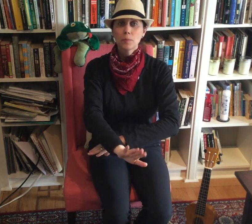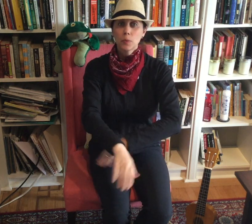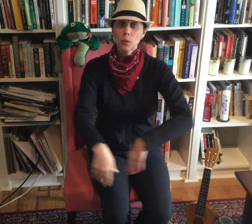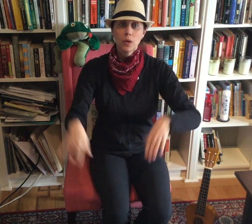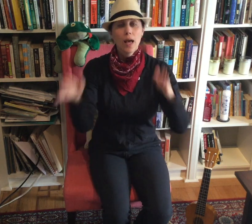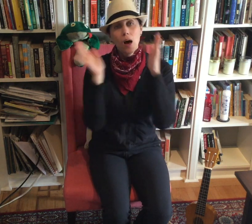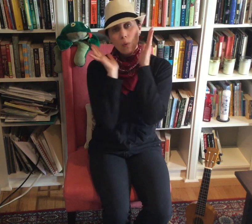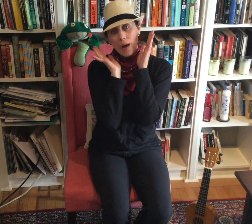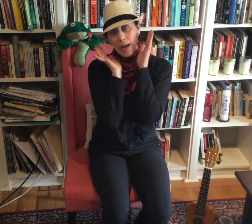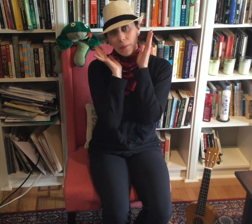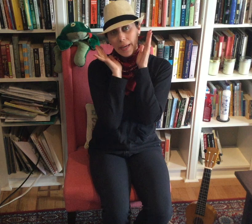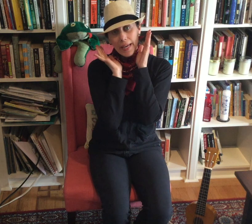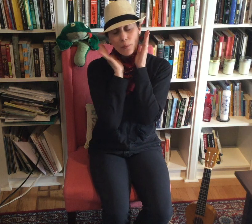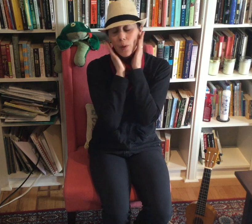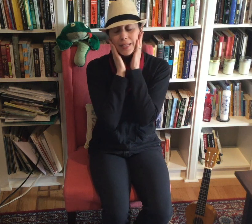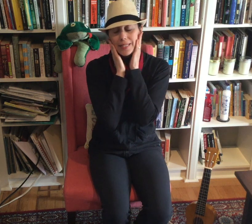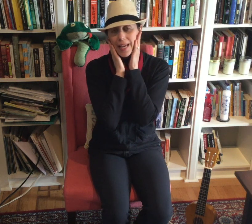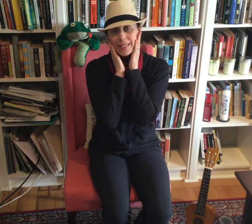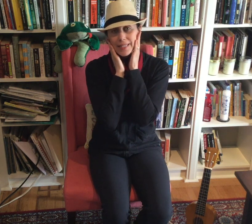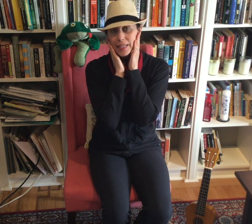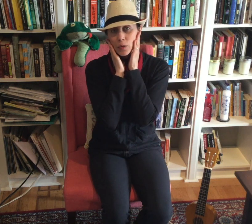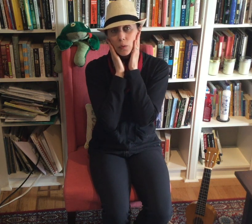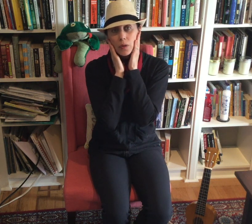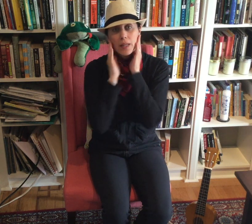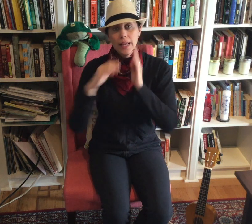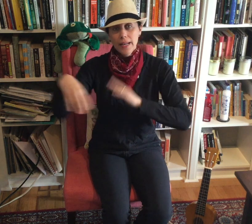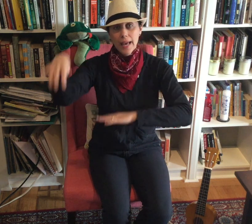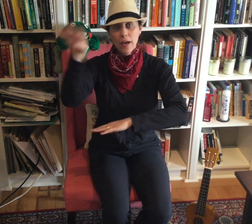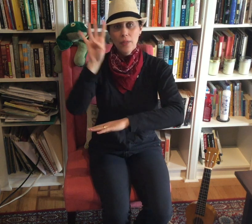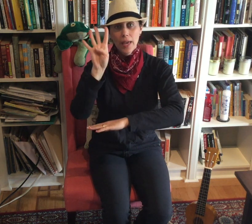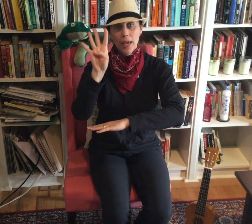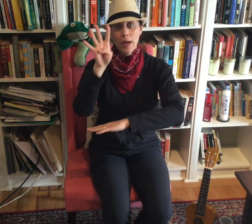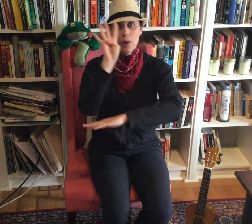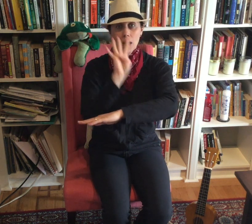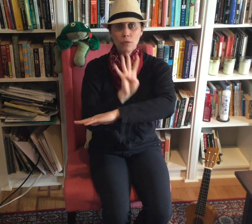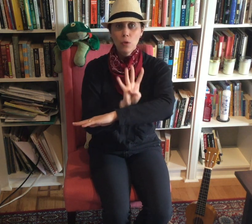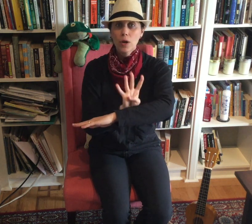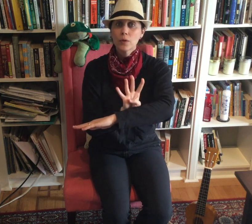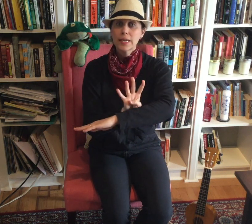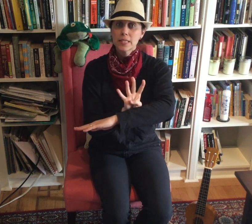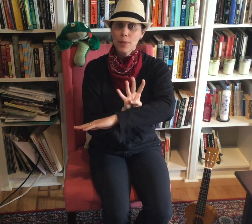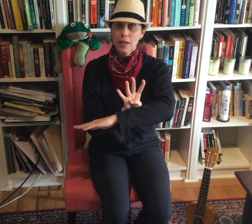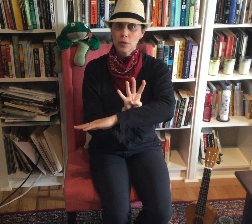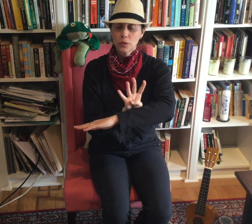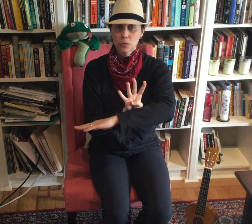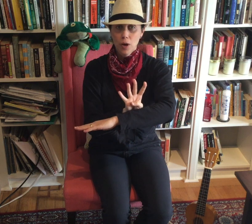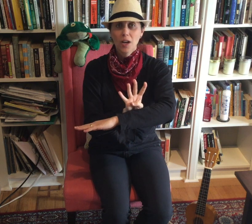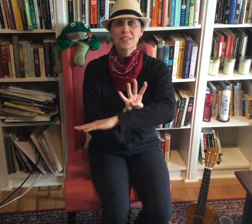pool where it was nice and cool, now there are four green speckled frogs,